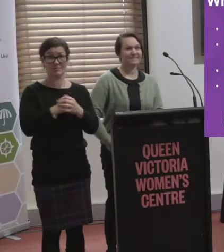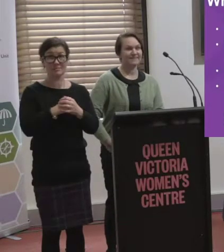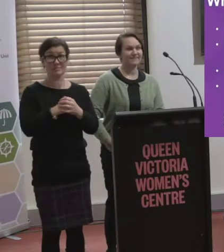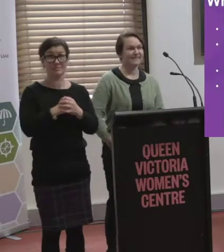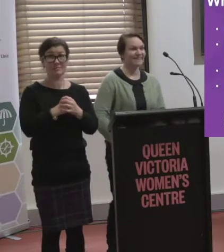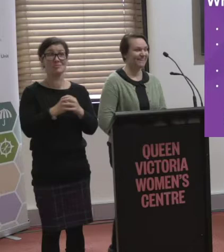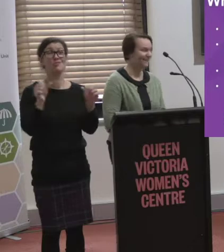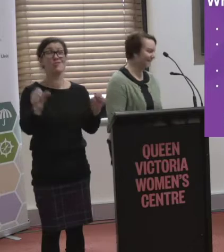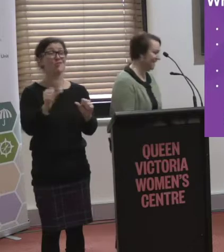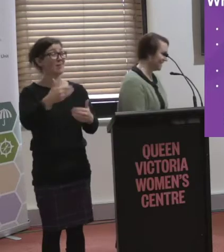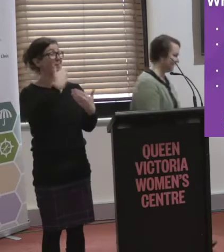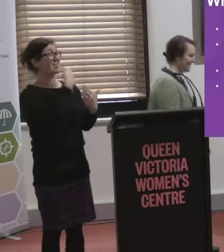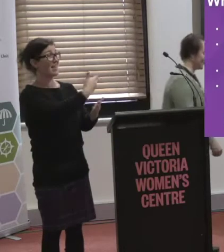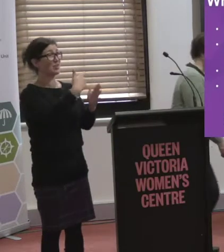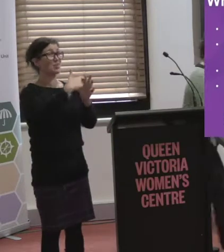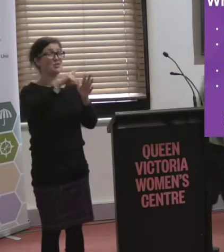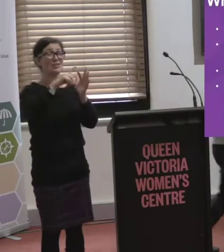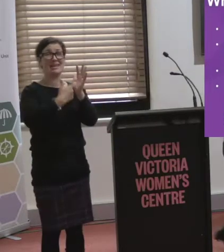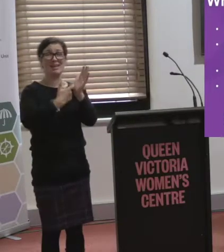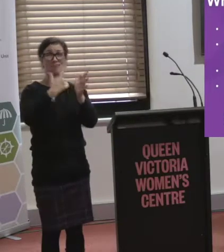Okay, thank you very much Kerry and Catherine.